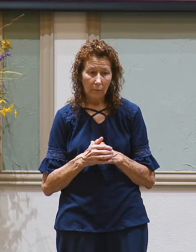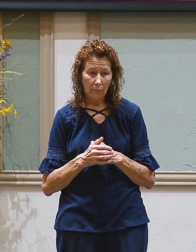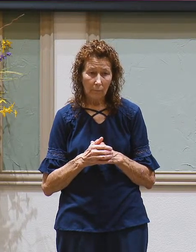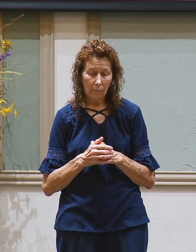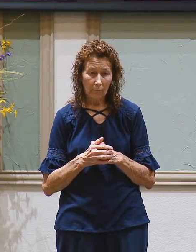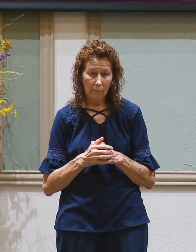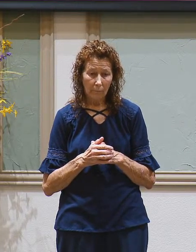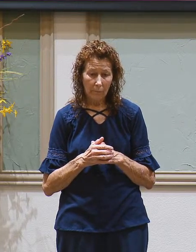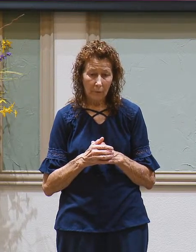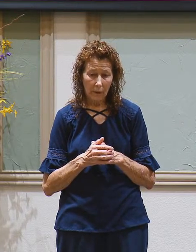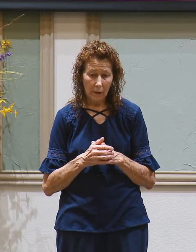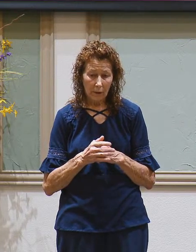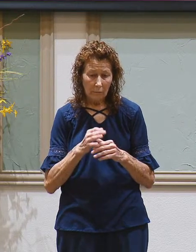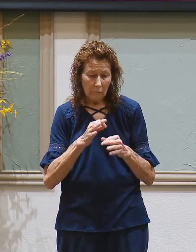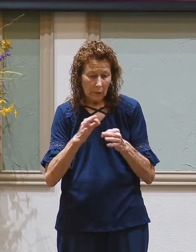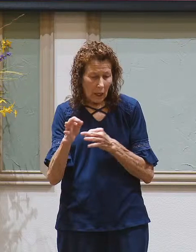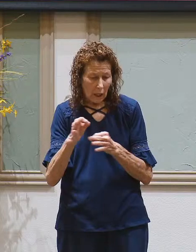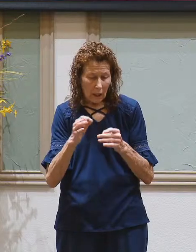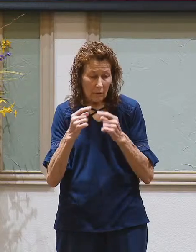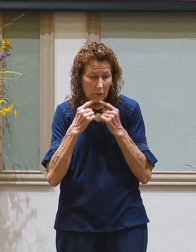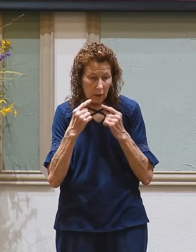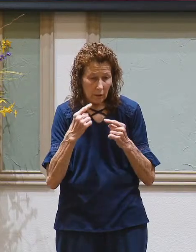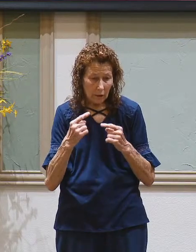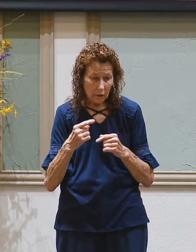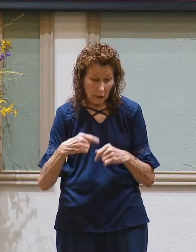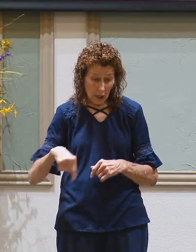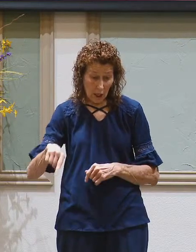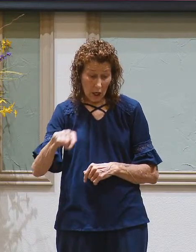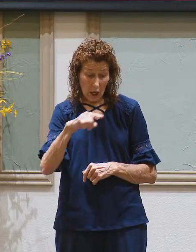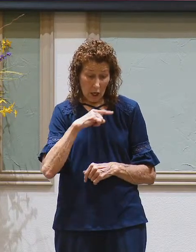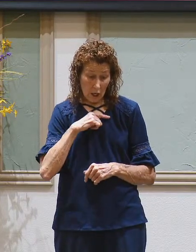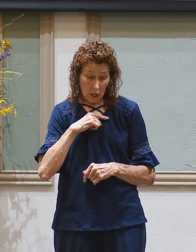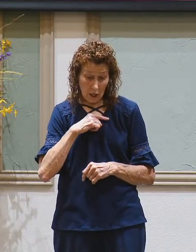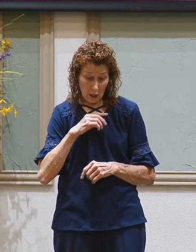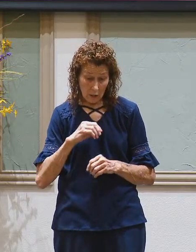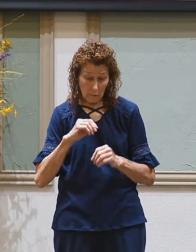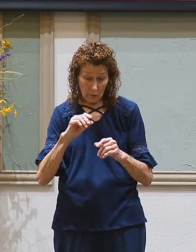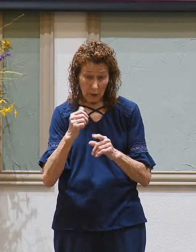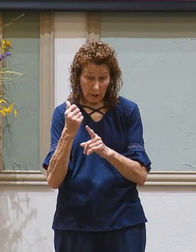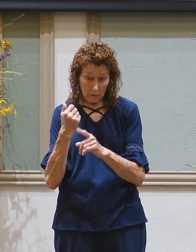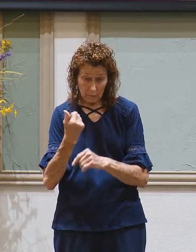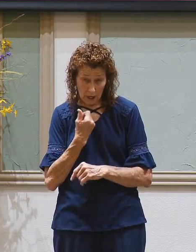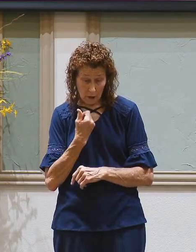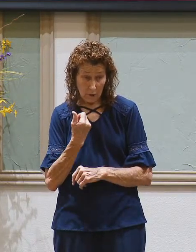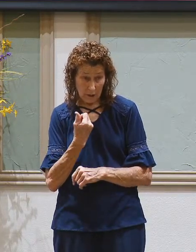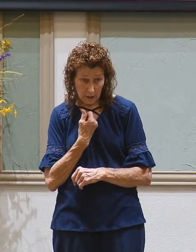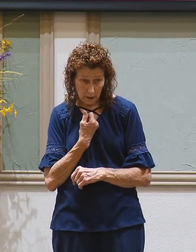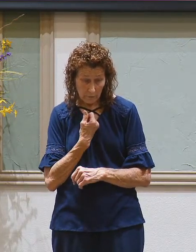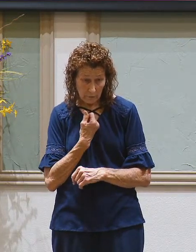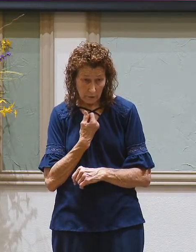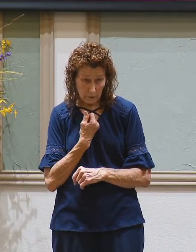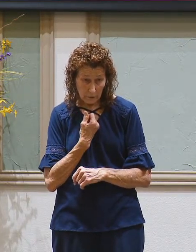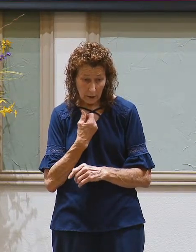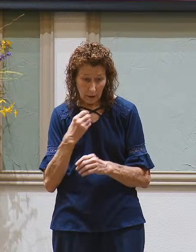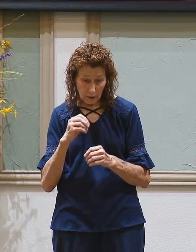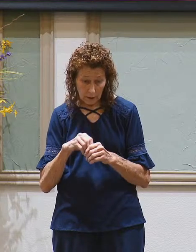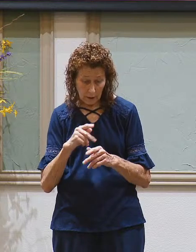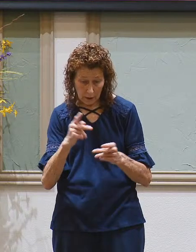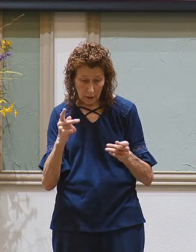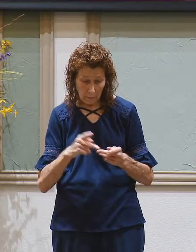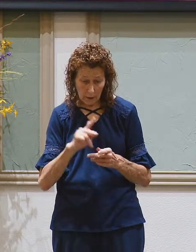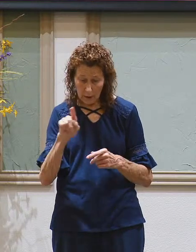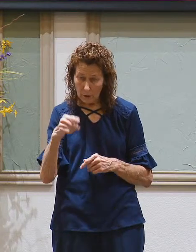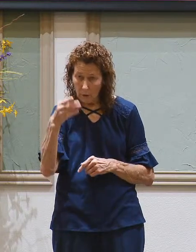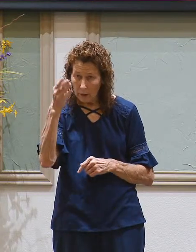the very definition of sin is us putting ourselves in a place only